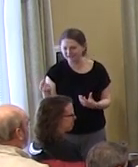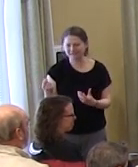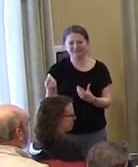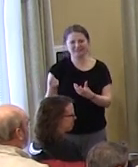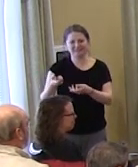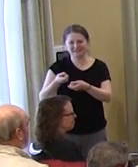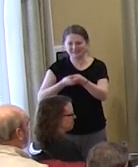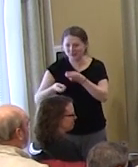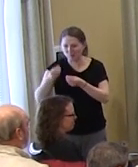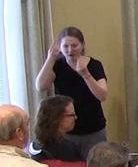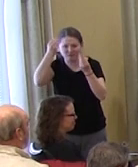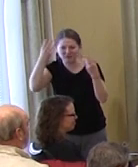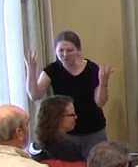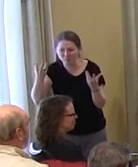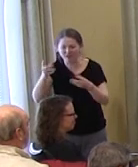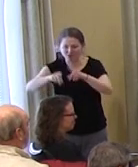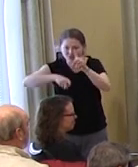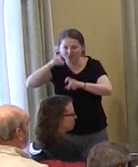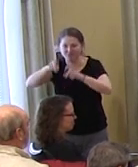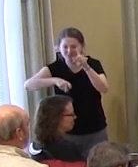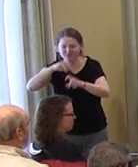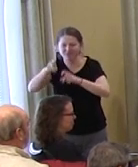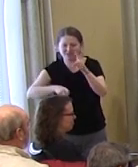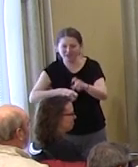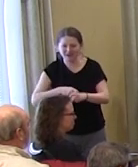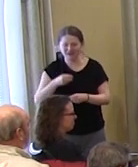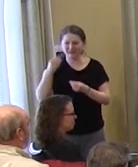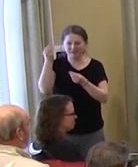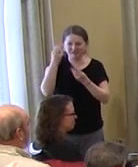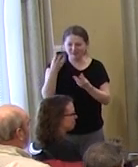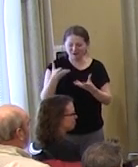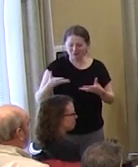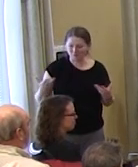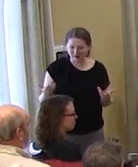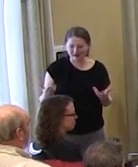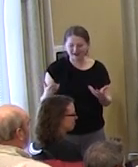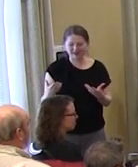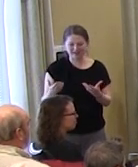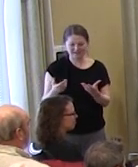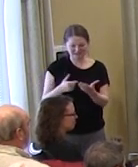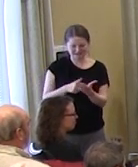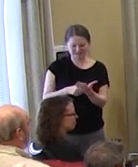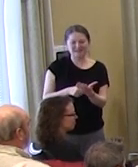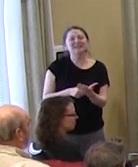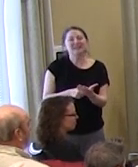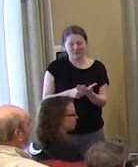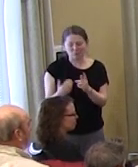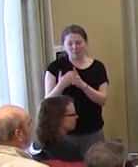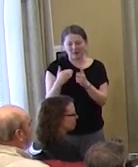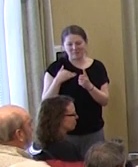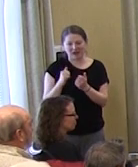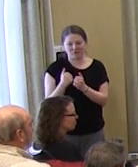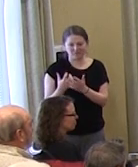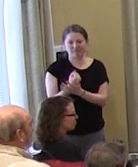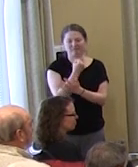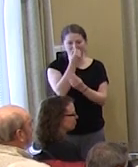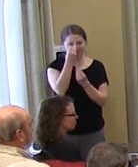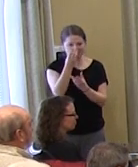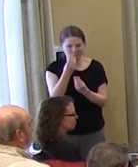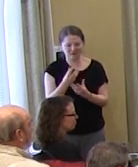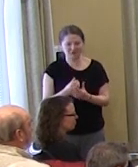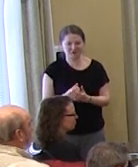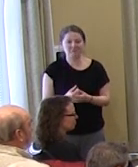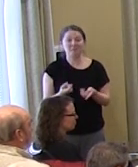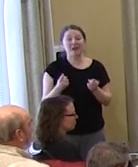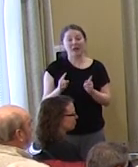on the slide, so what? Like, I've given you all this information, so what? And so I try to say, here's how you can use that information. But I came away